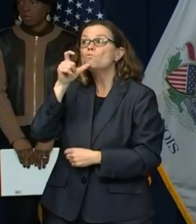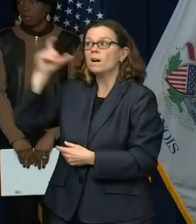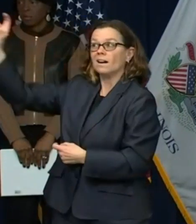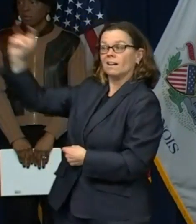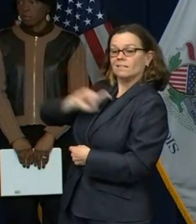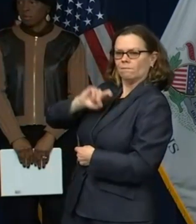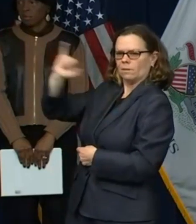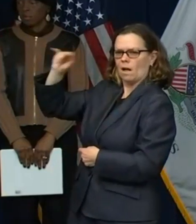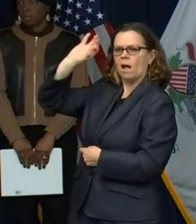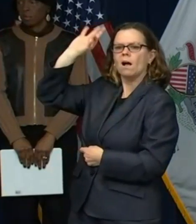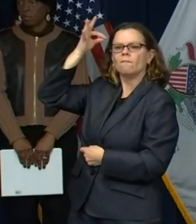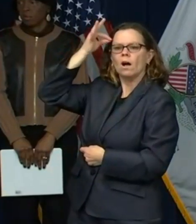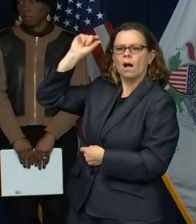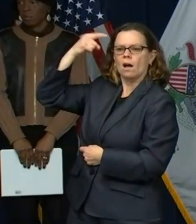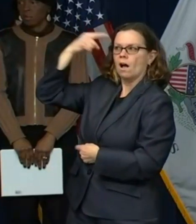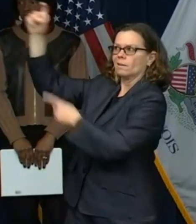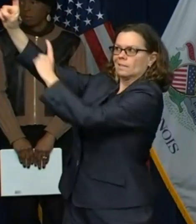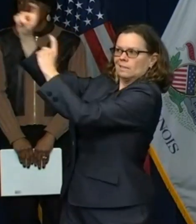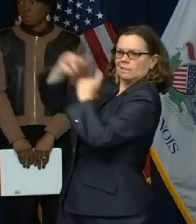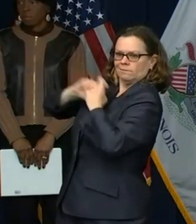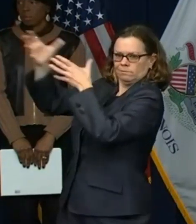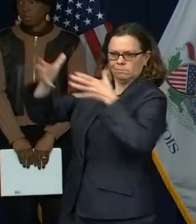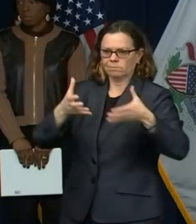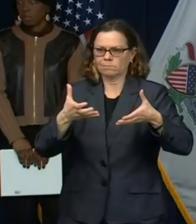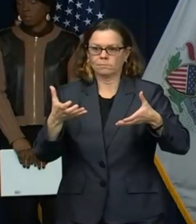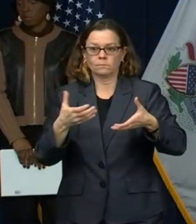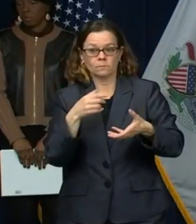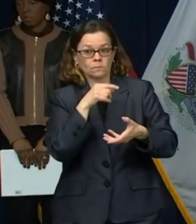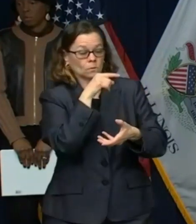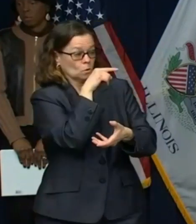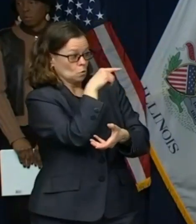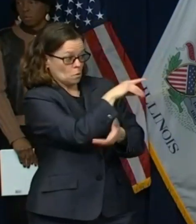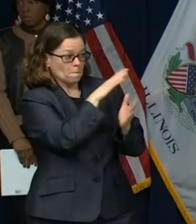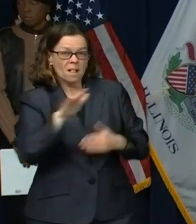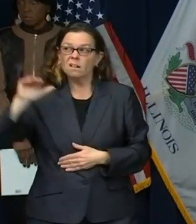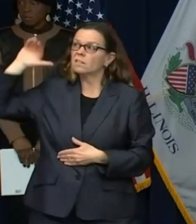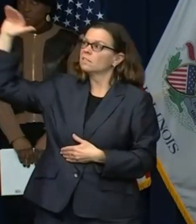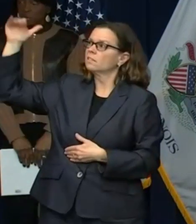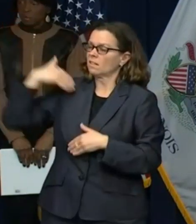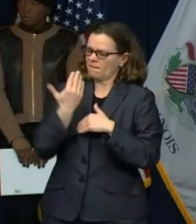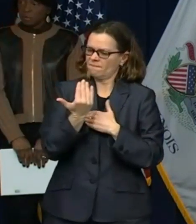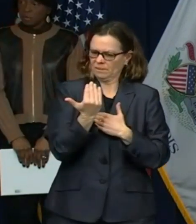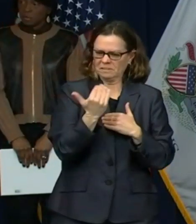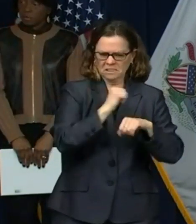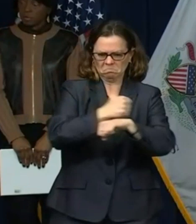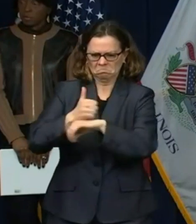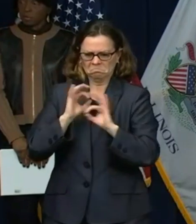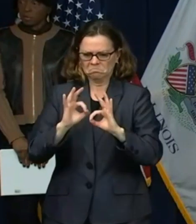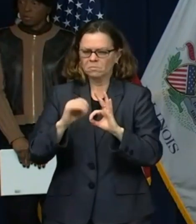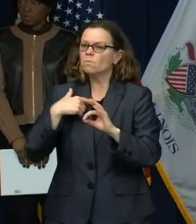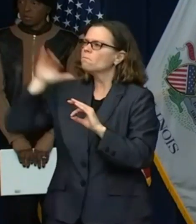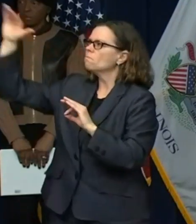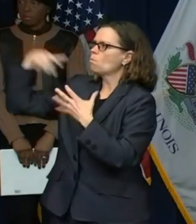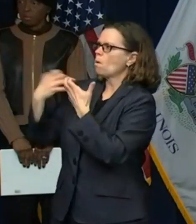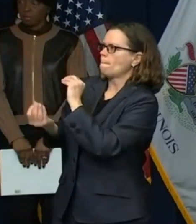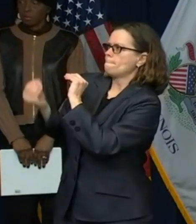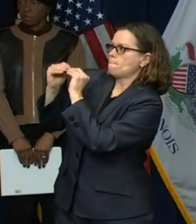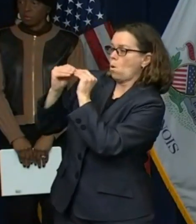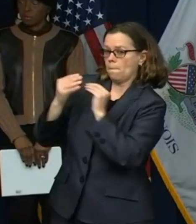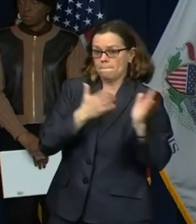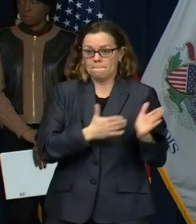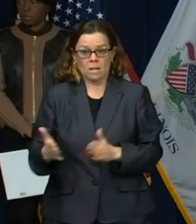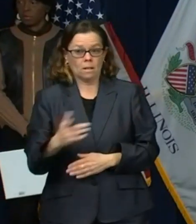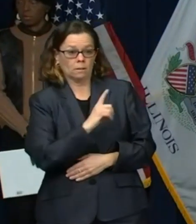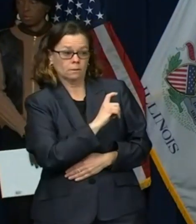What can the state do to mitigate false negatives from those rapid tests? Would you recommend having staff arrive extra early to a shift at a prison or a